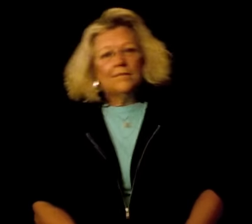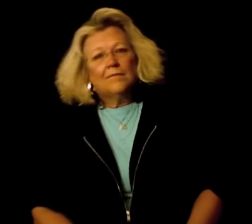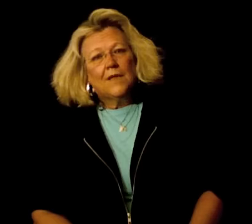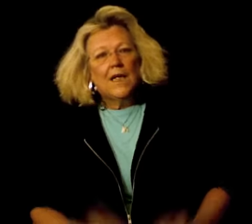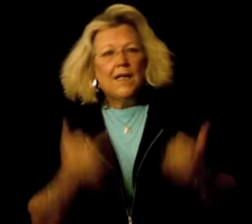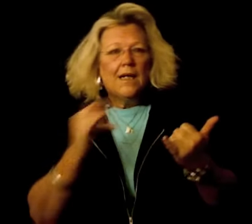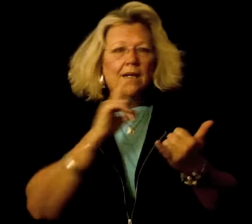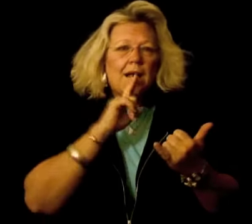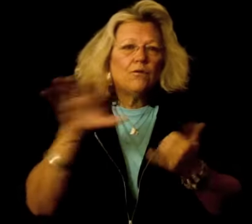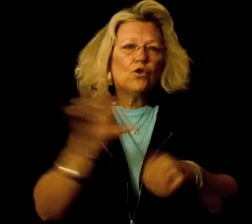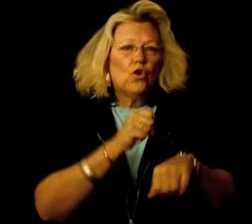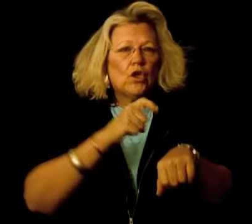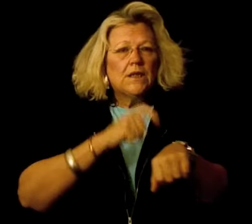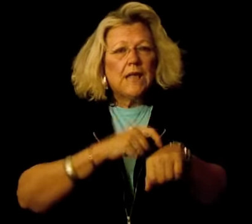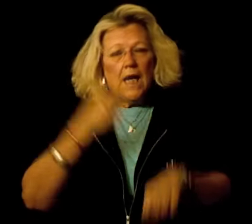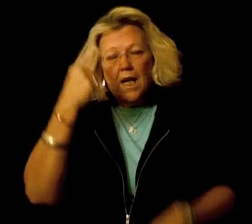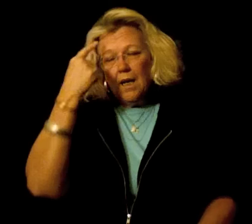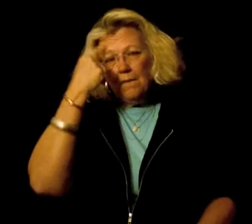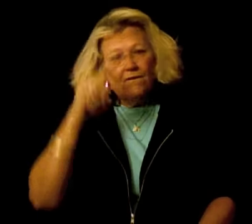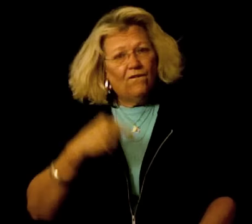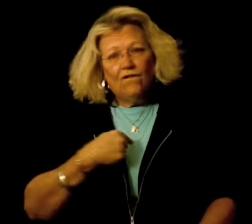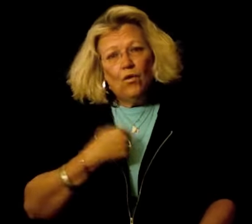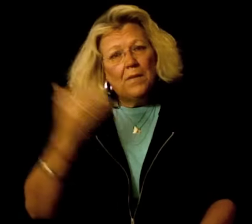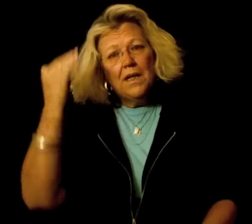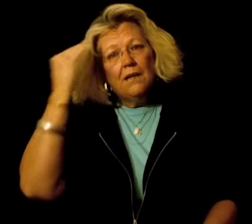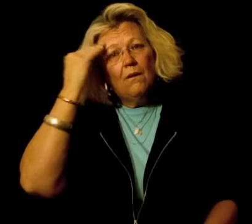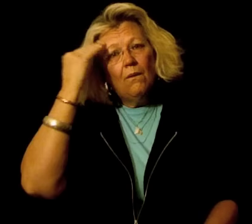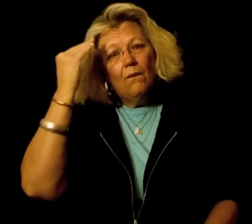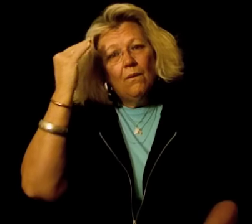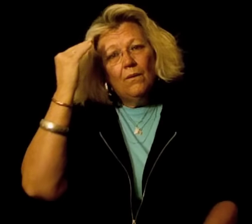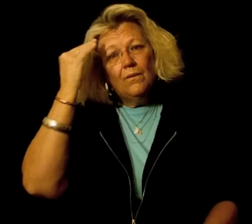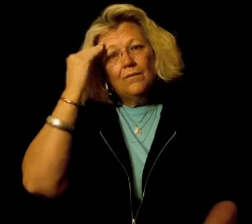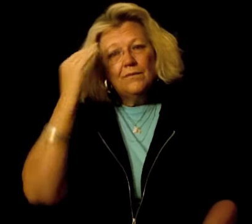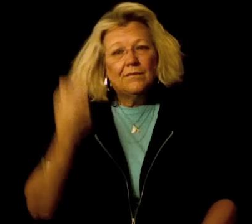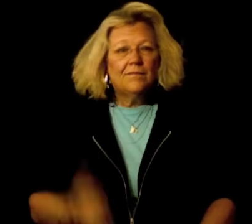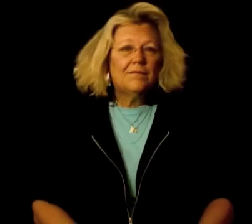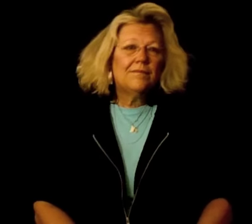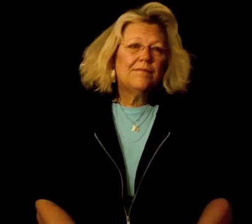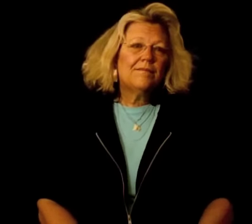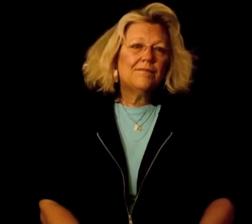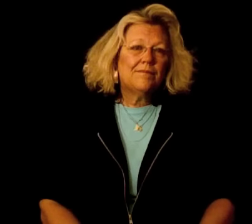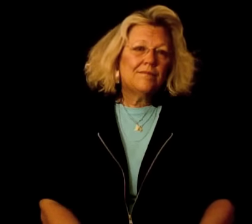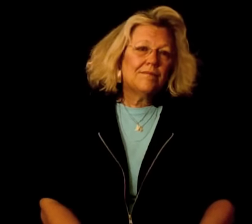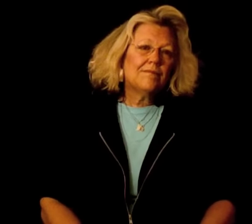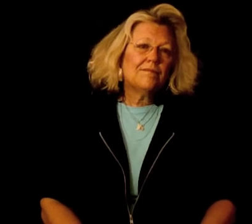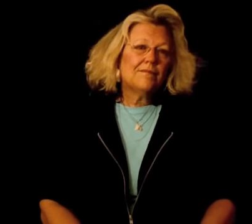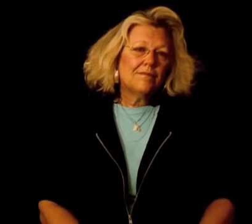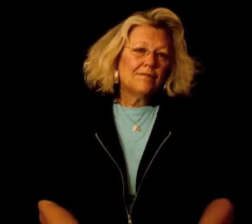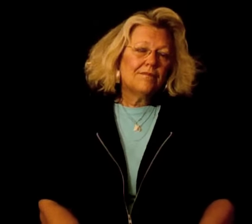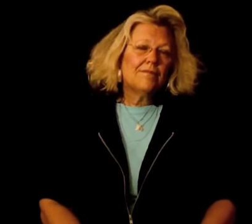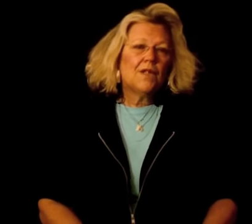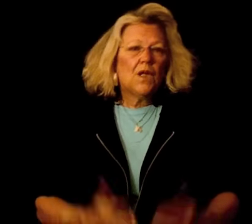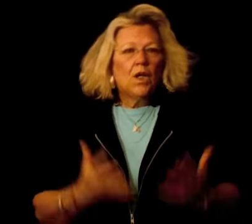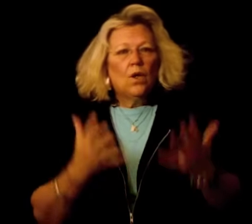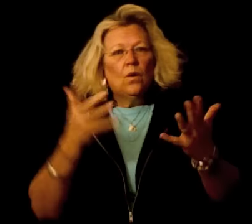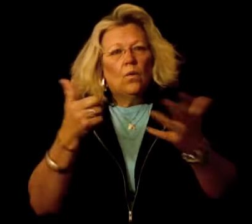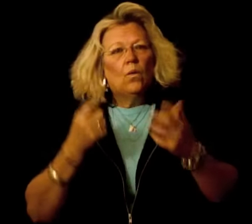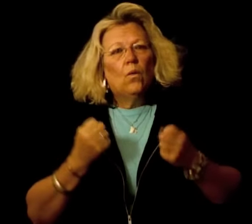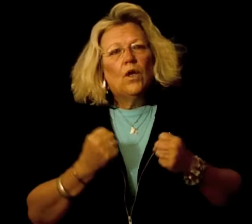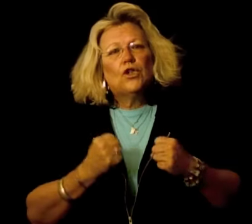Now it took time for me to know, what you